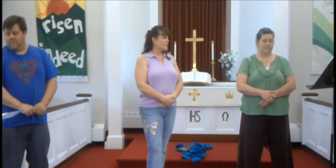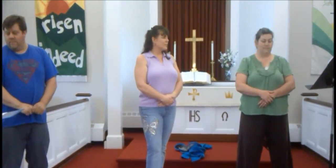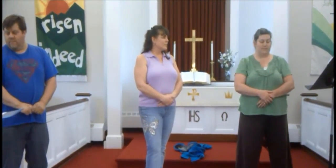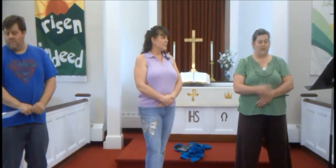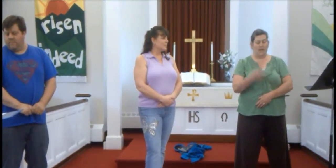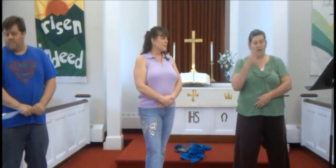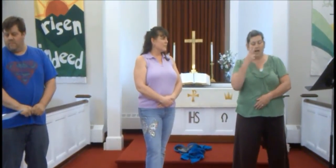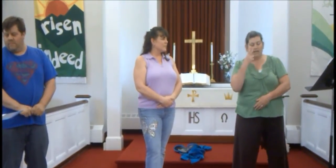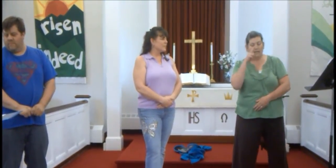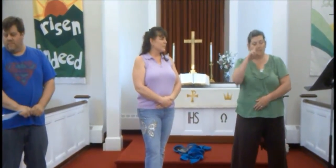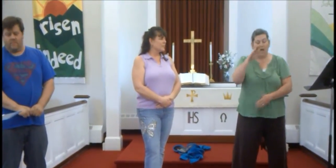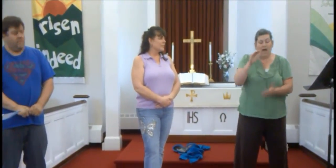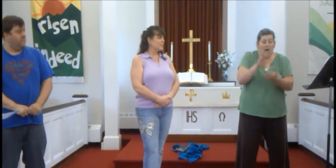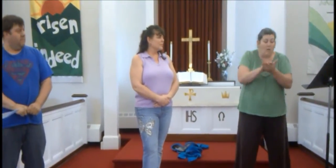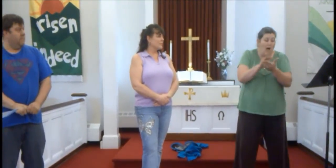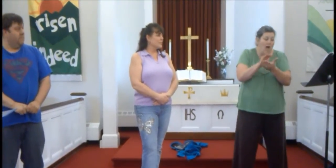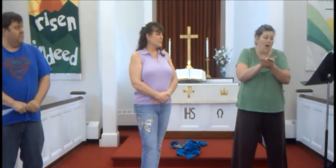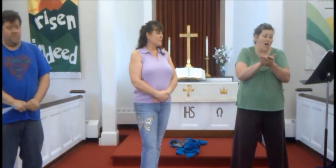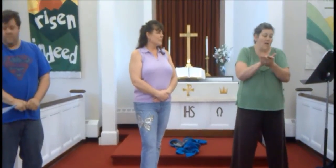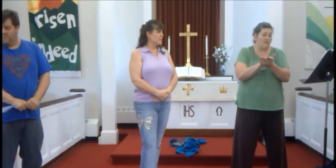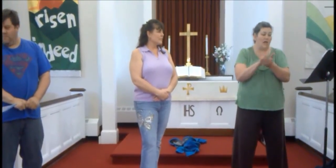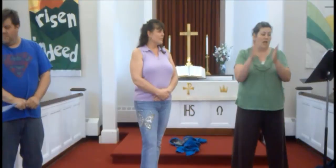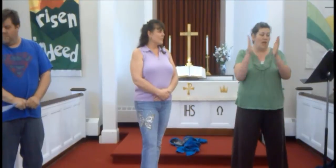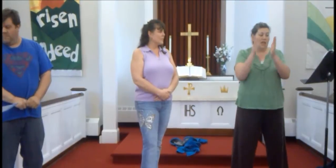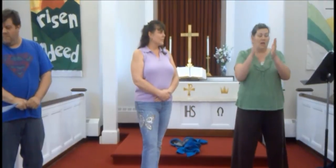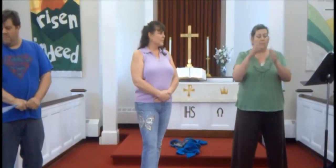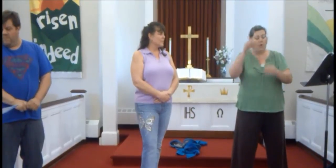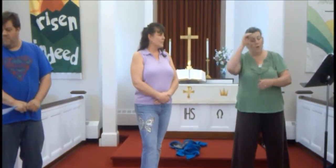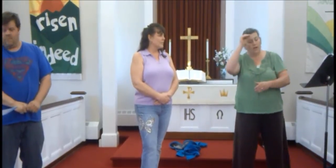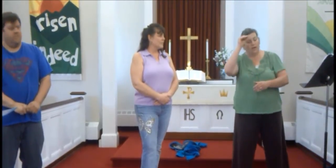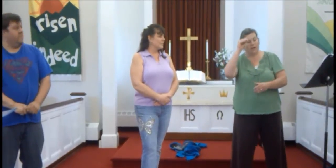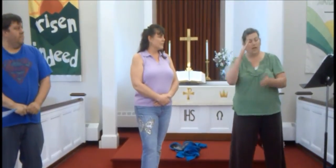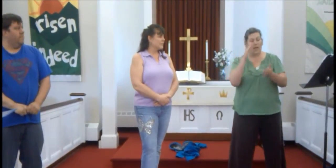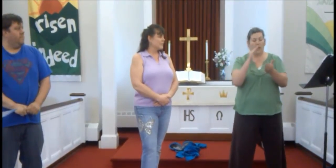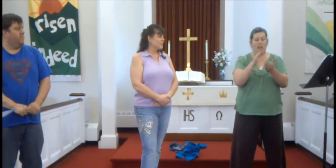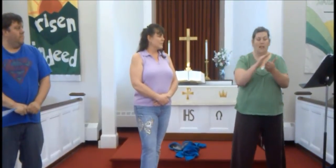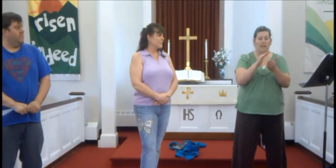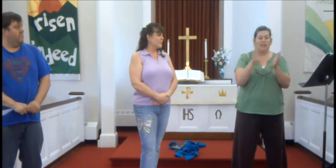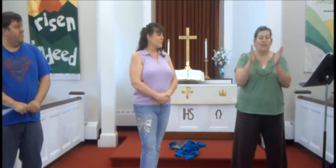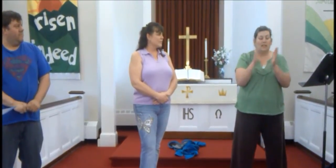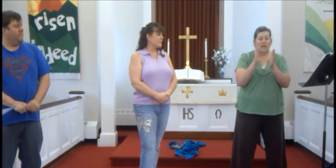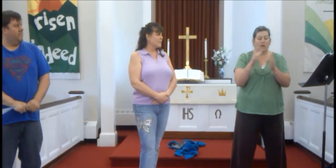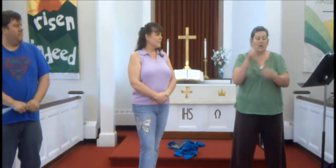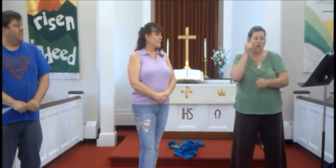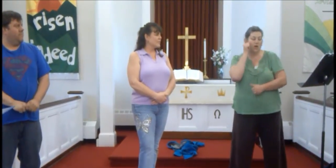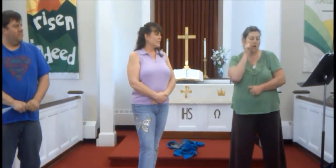See my white, little boy, little girl,